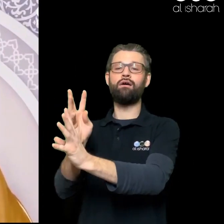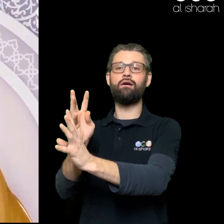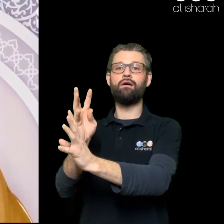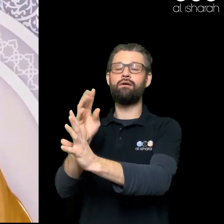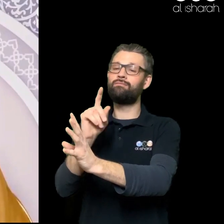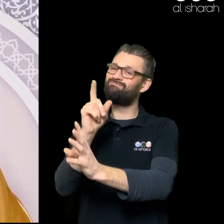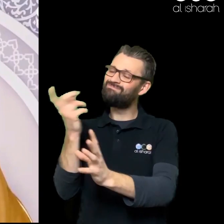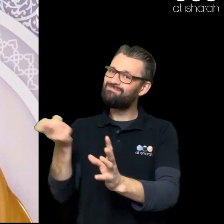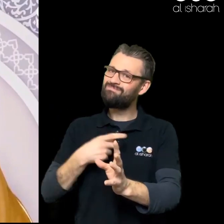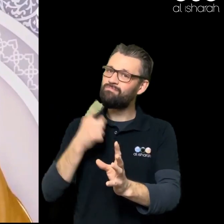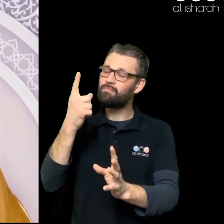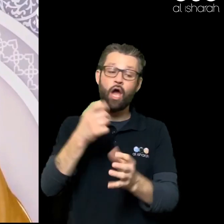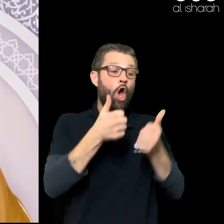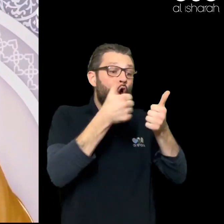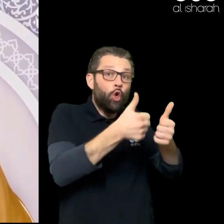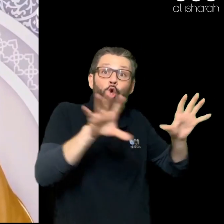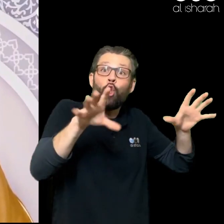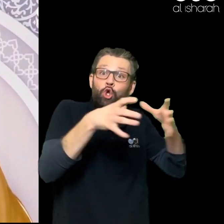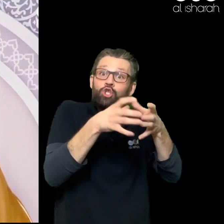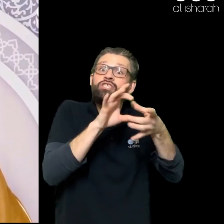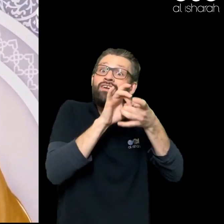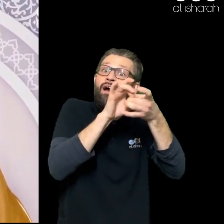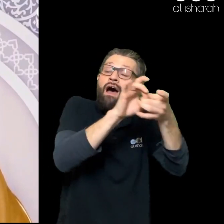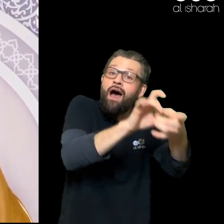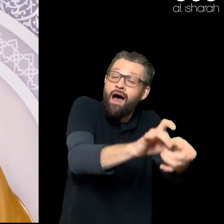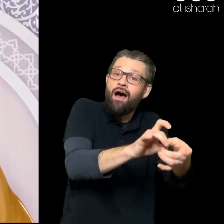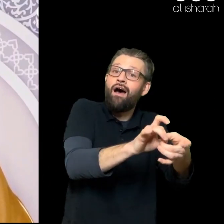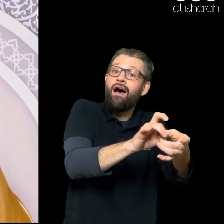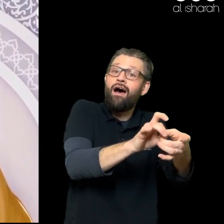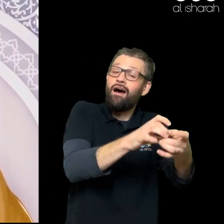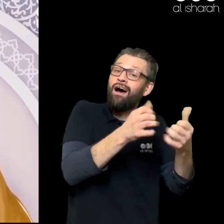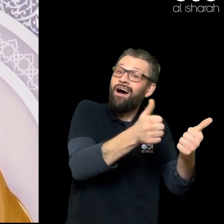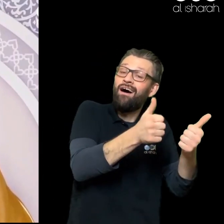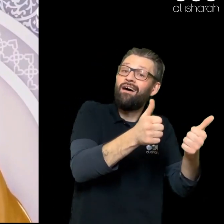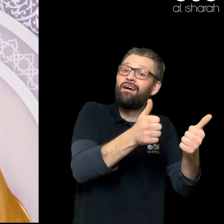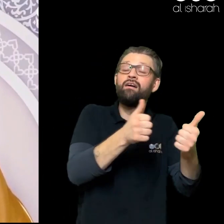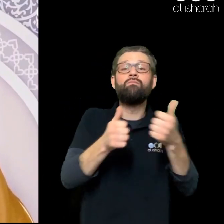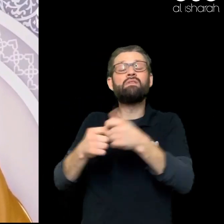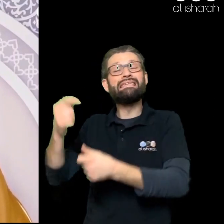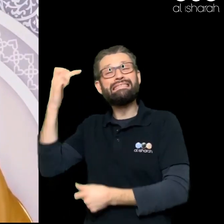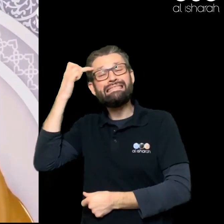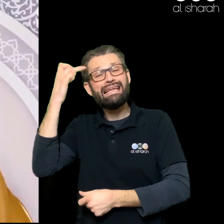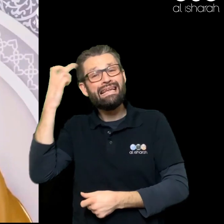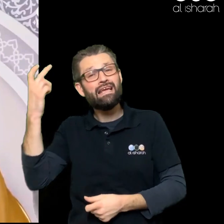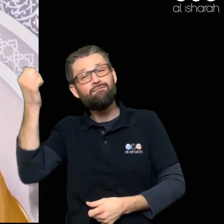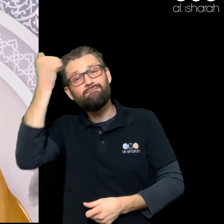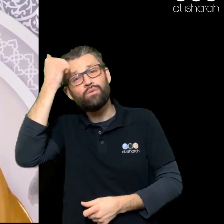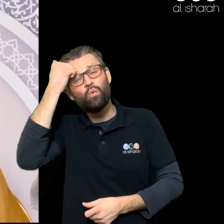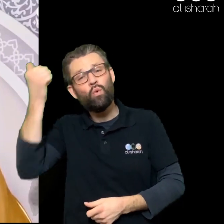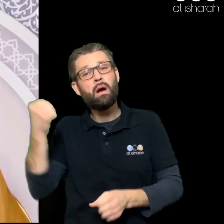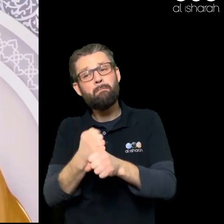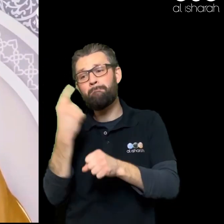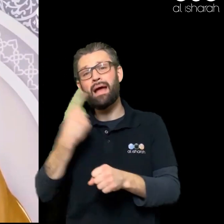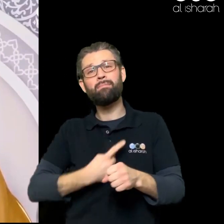of it When it is Something silly Something foolish Making a real fool Of myself Or yourselves Don't do it